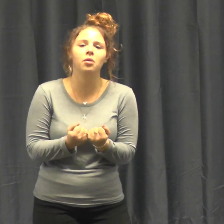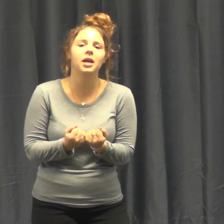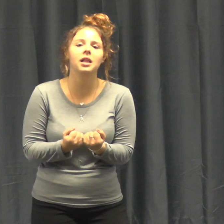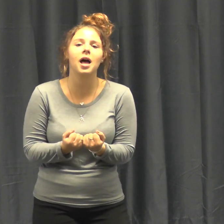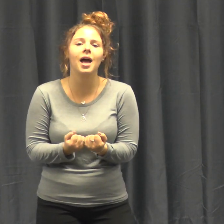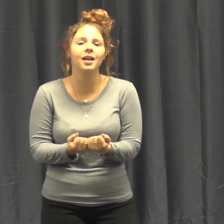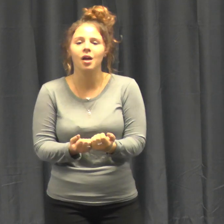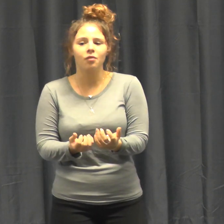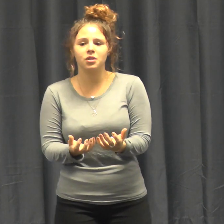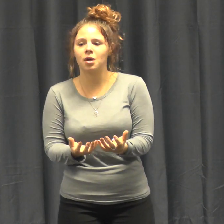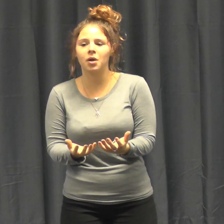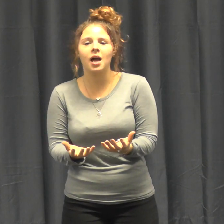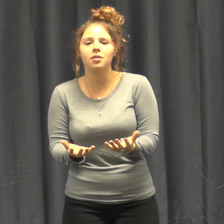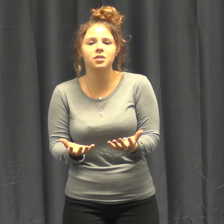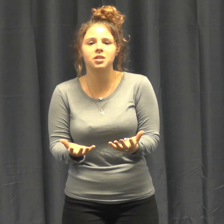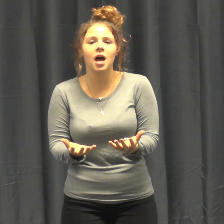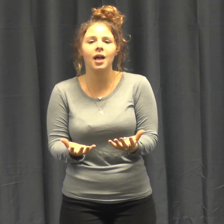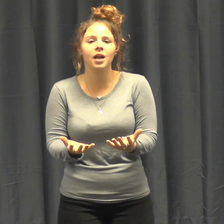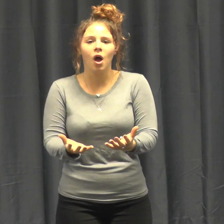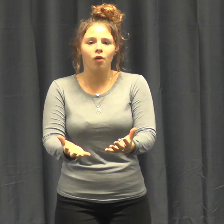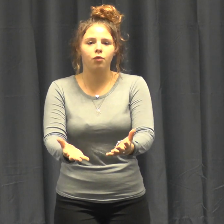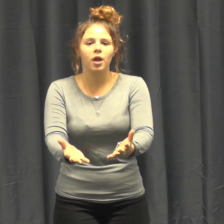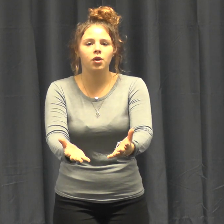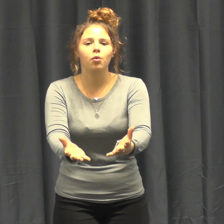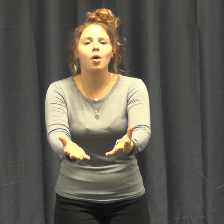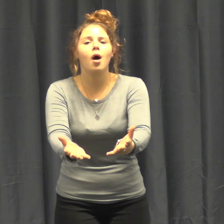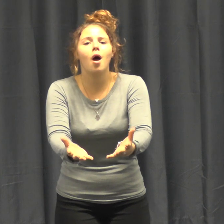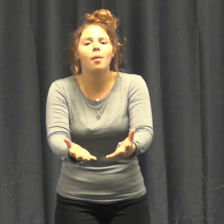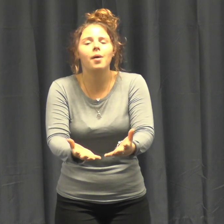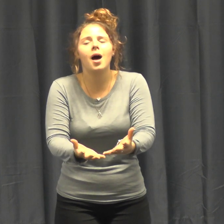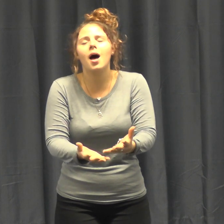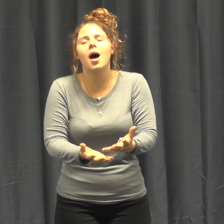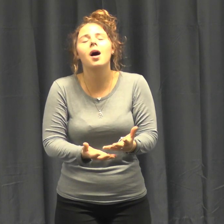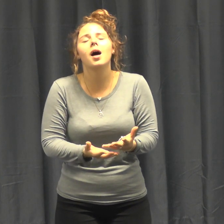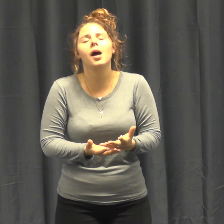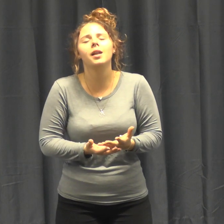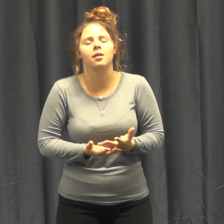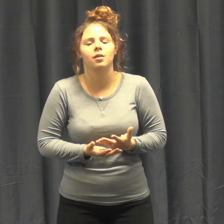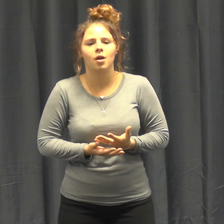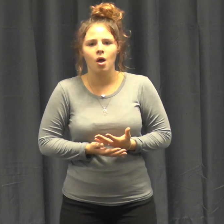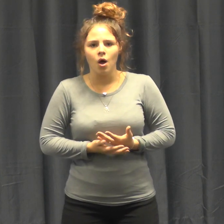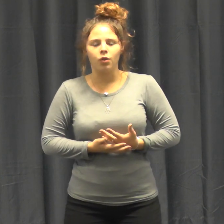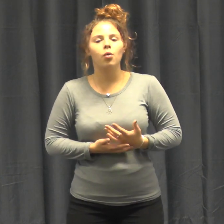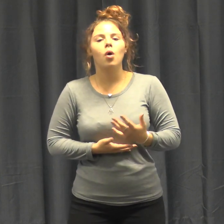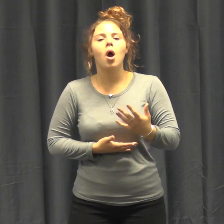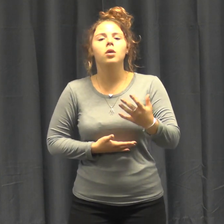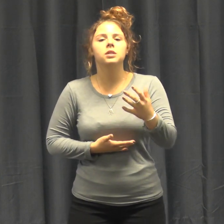line with some kind of sign Where you are mine, where you are